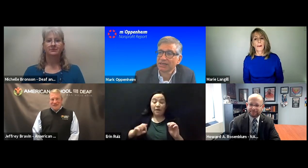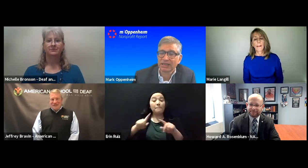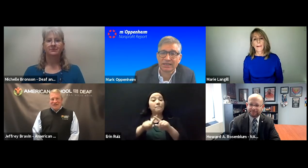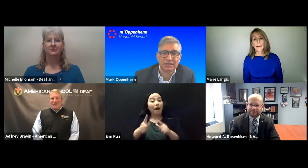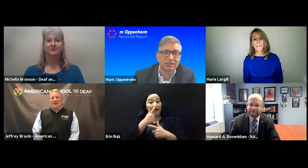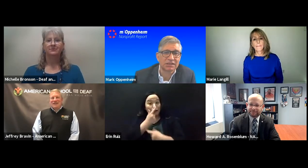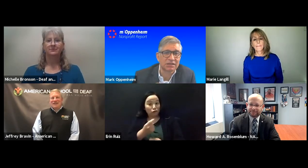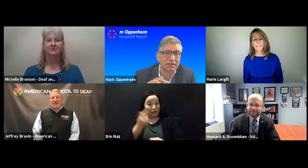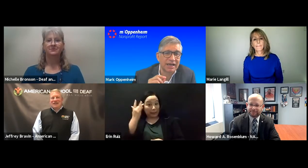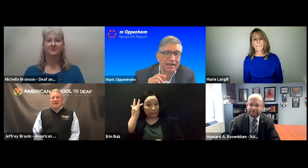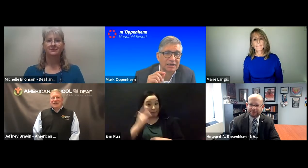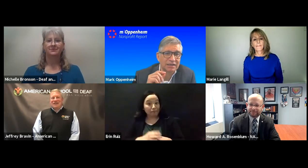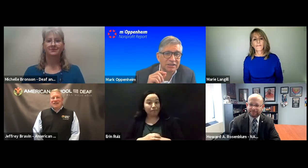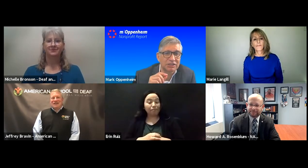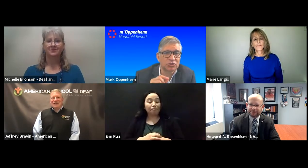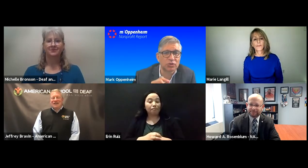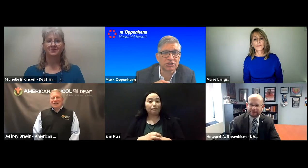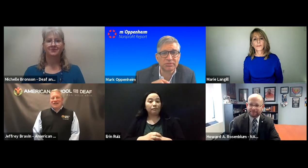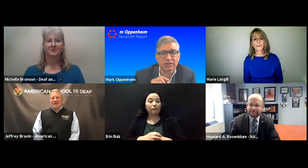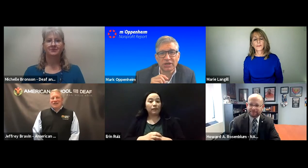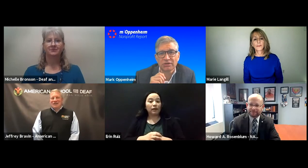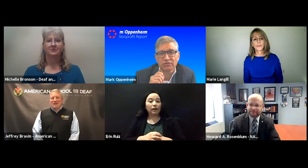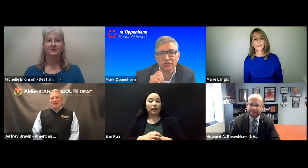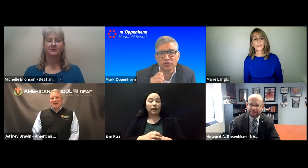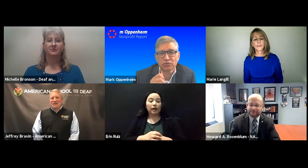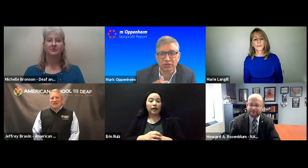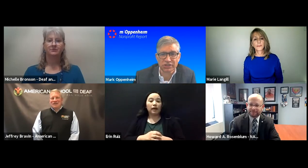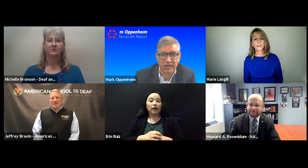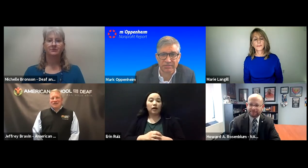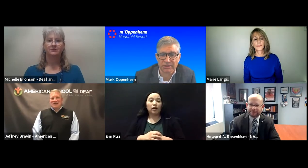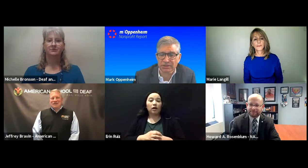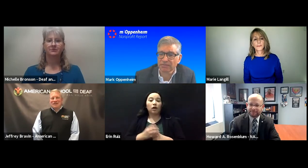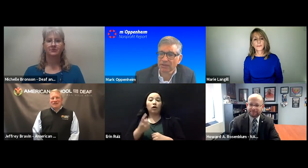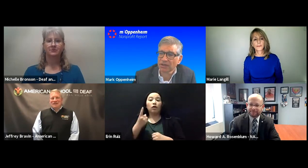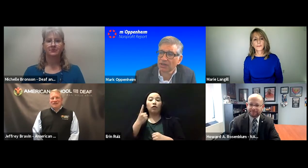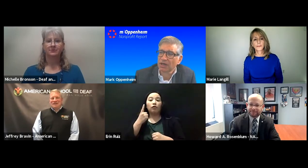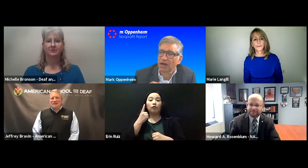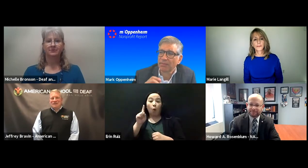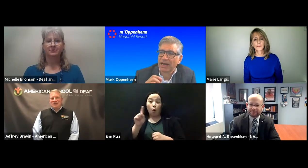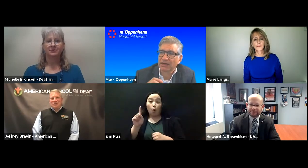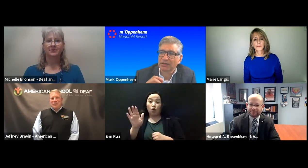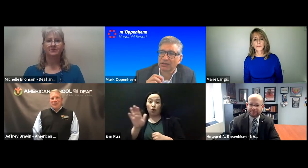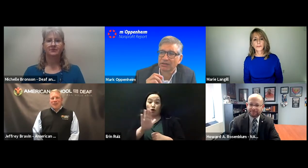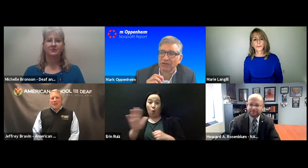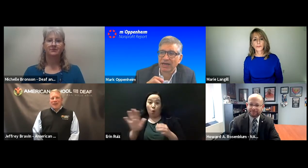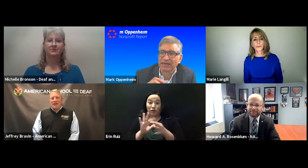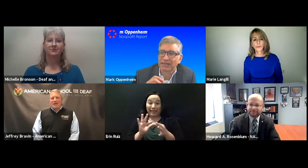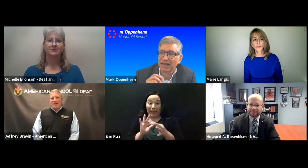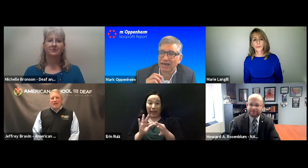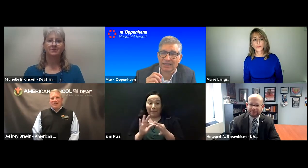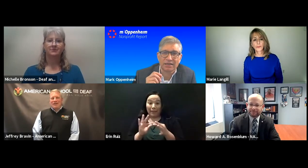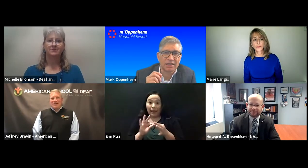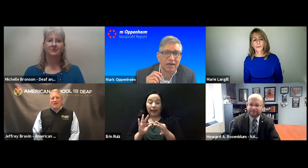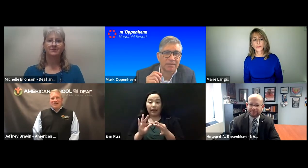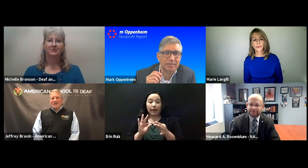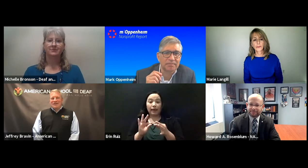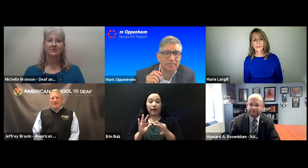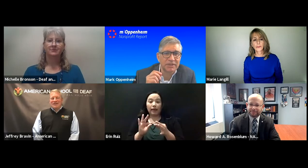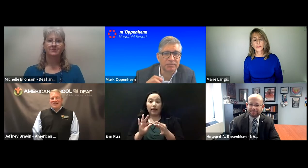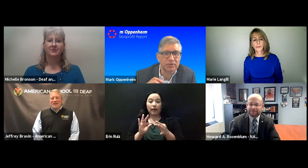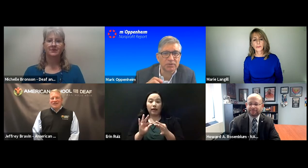is the endorsement of your statement about the fact that